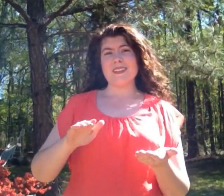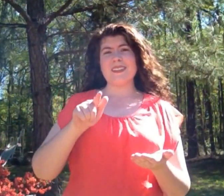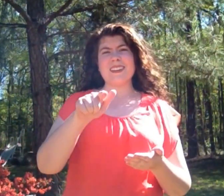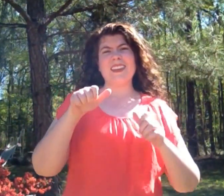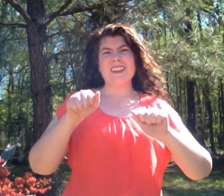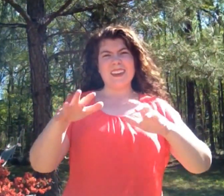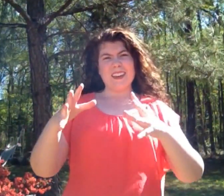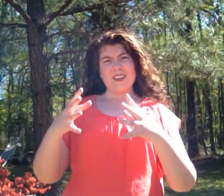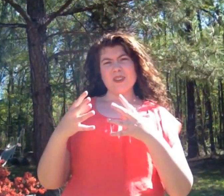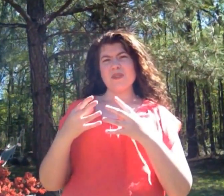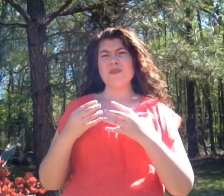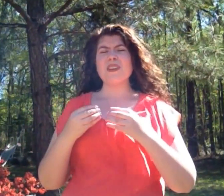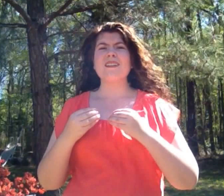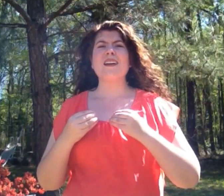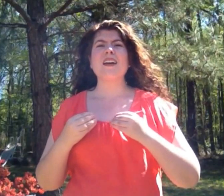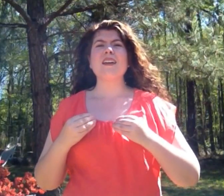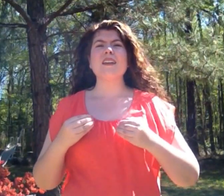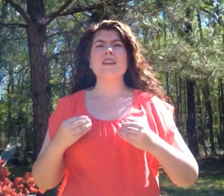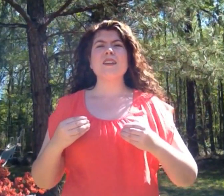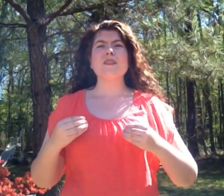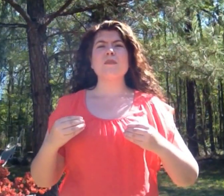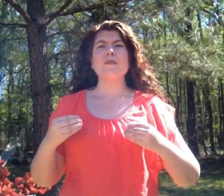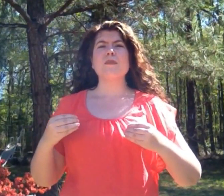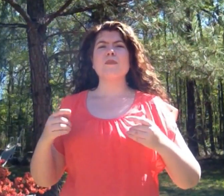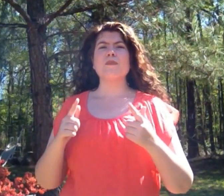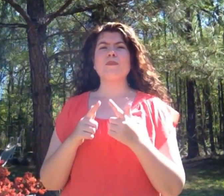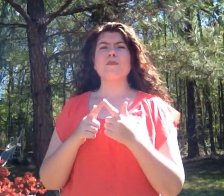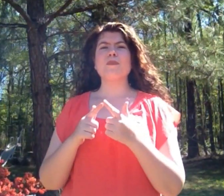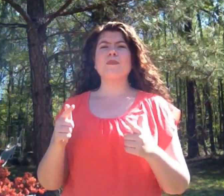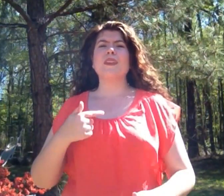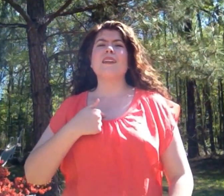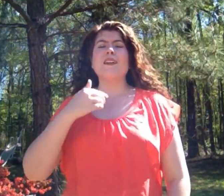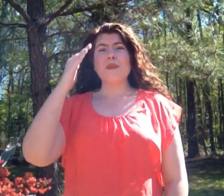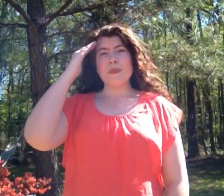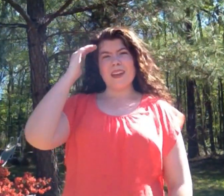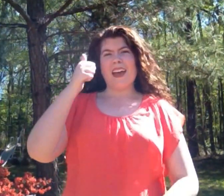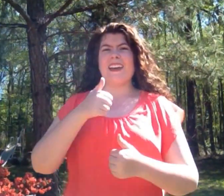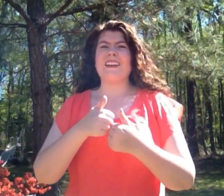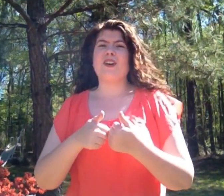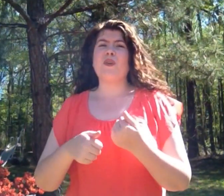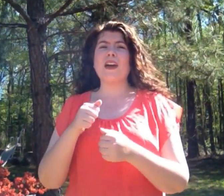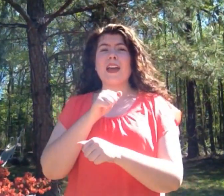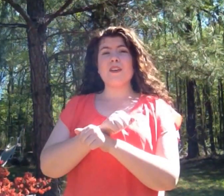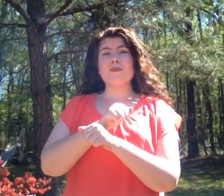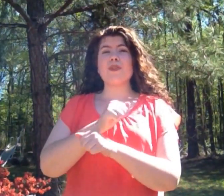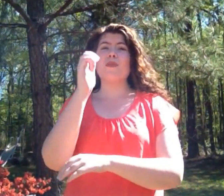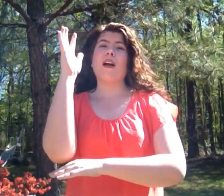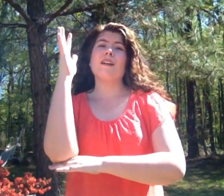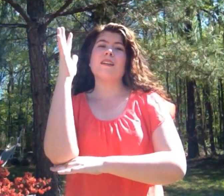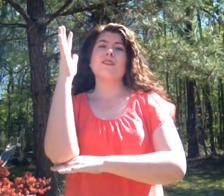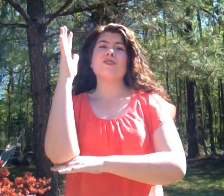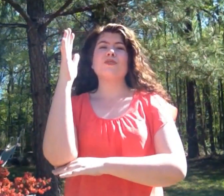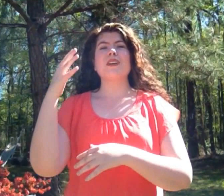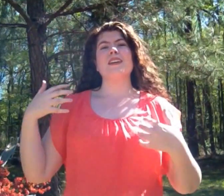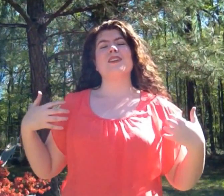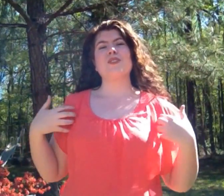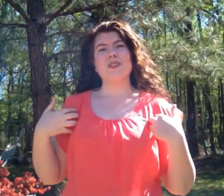a dead thing you can claim But I know every rock and tree and